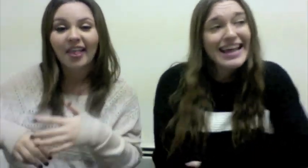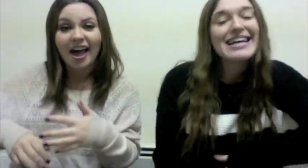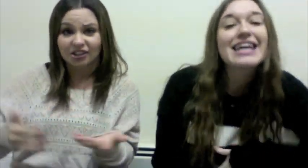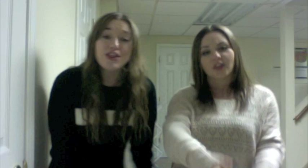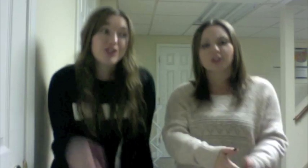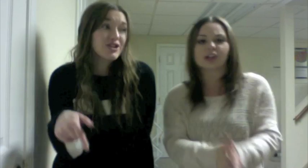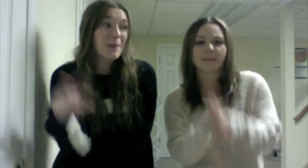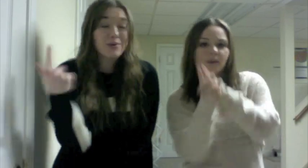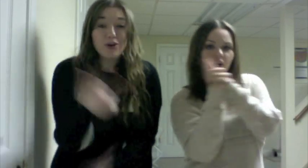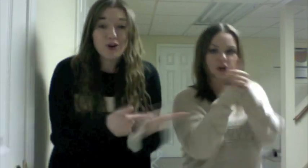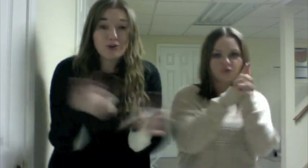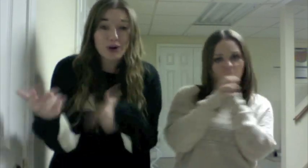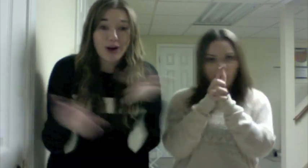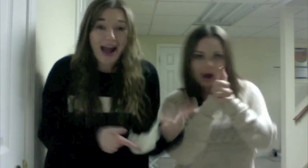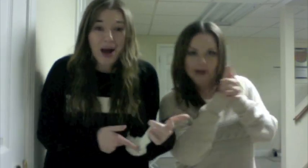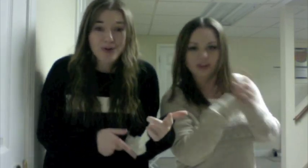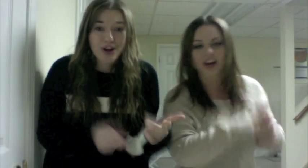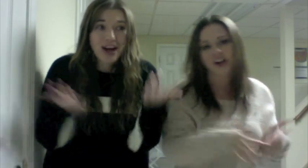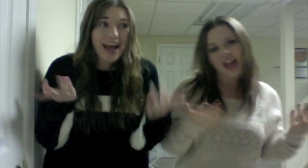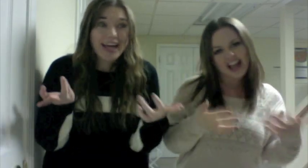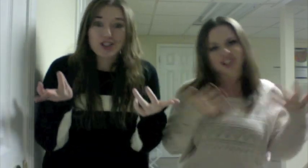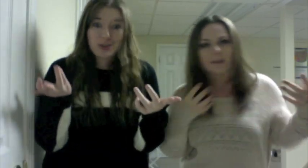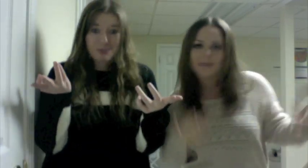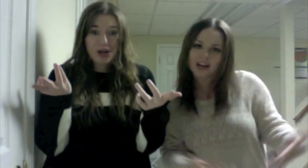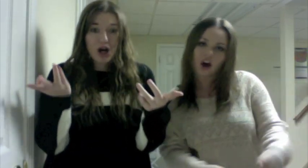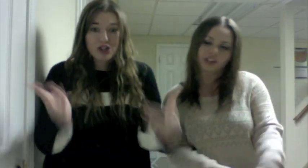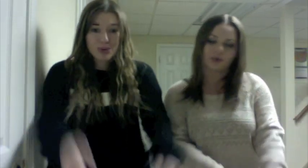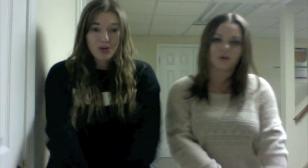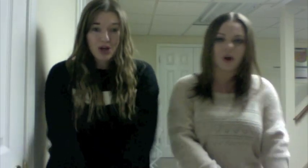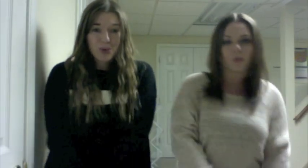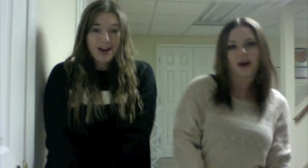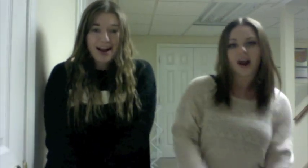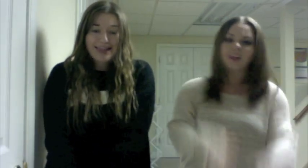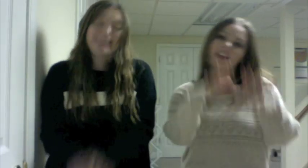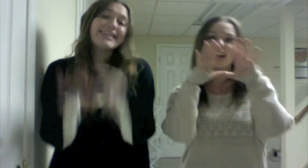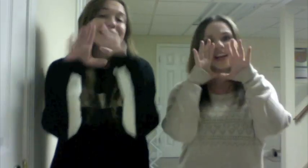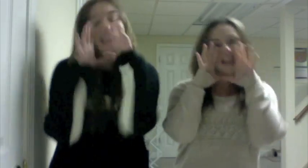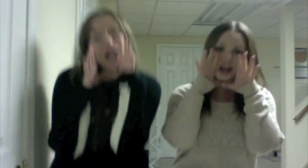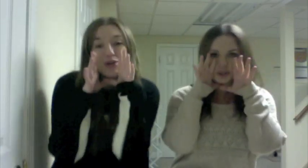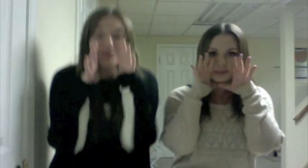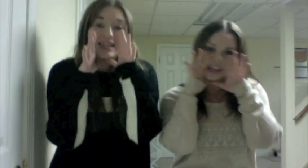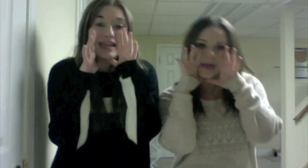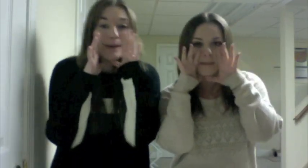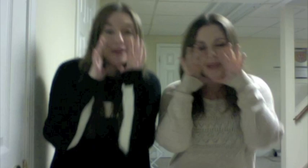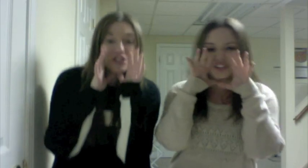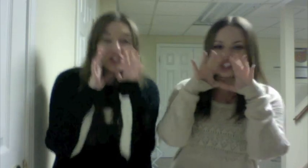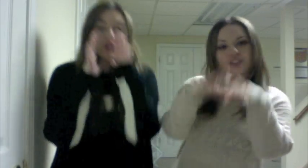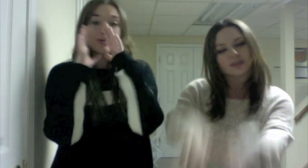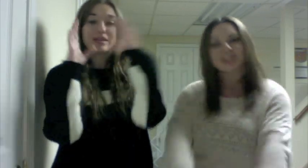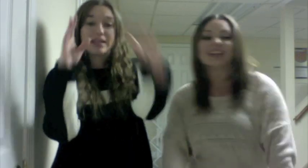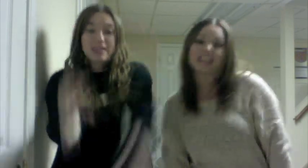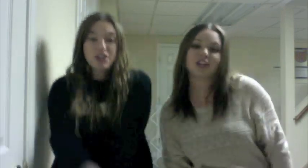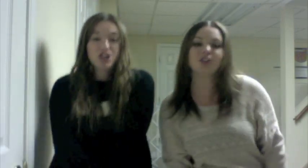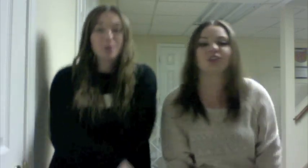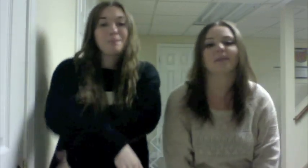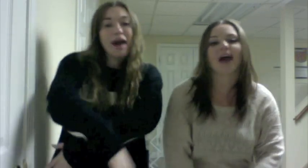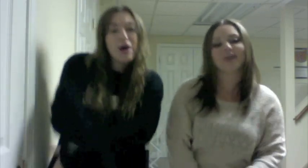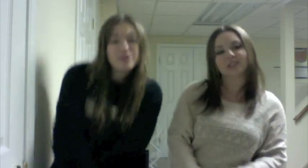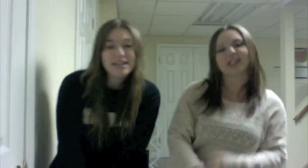last. There's a murderer out there, Agent McCall don't know where. Lydia using that fan, she screamed to lead her to Barrow's